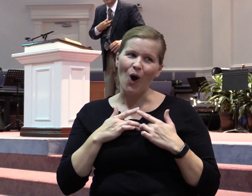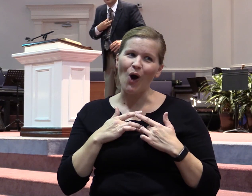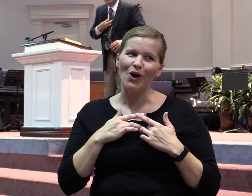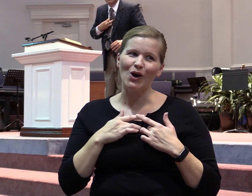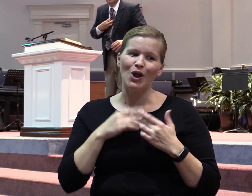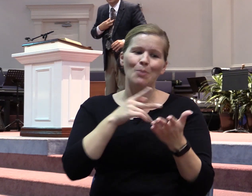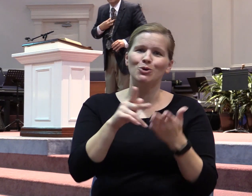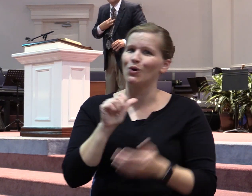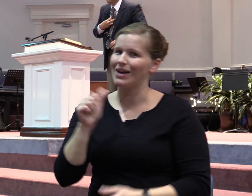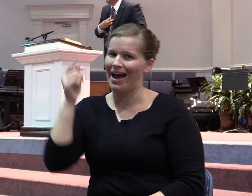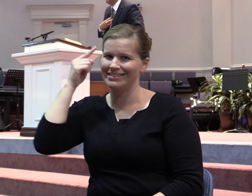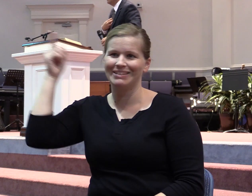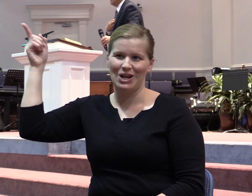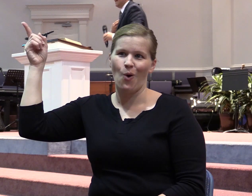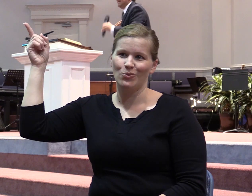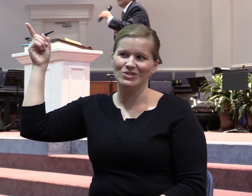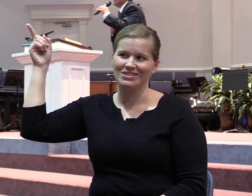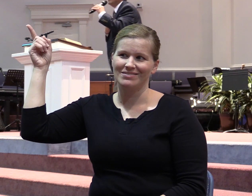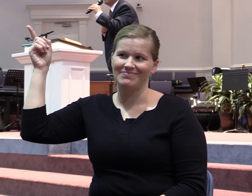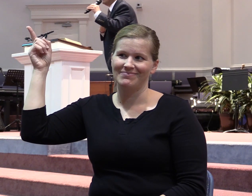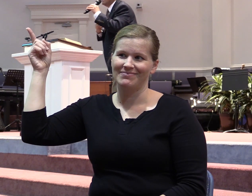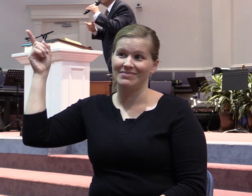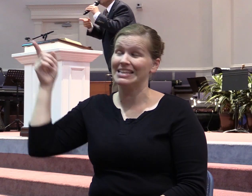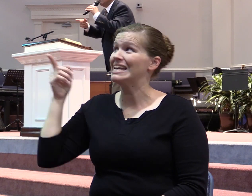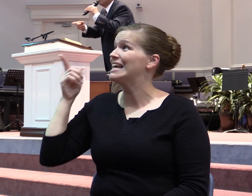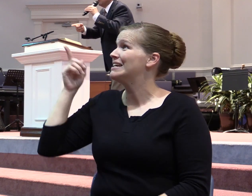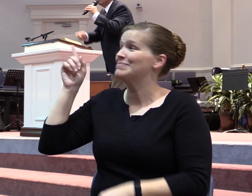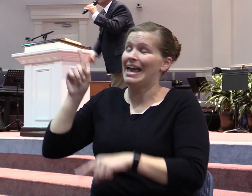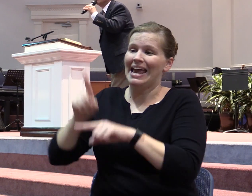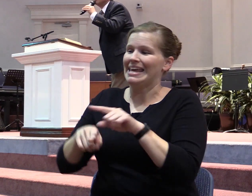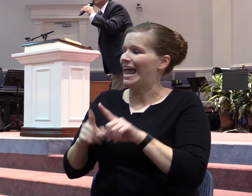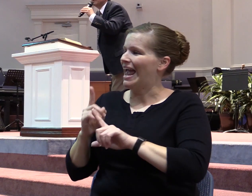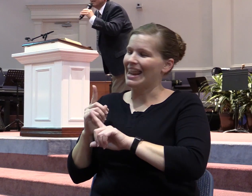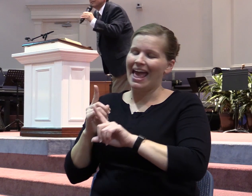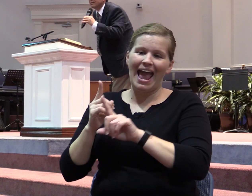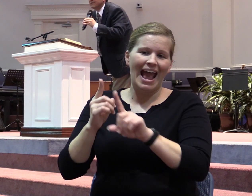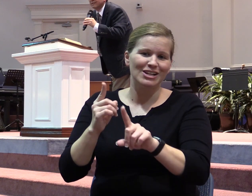Yes. Amen. And he could not answer that prayer because it would ruin us. Yeah.